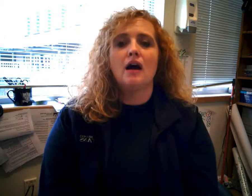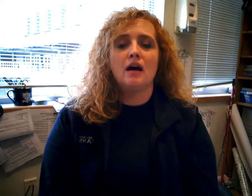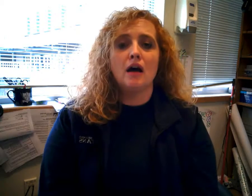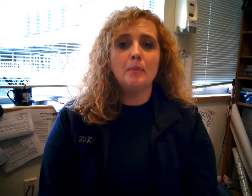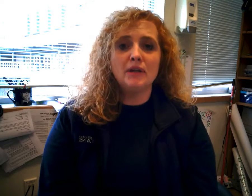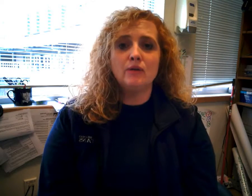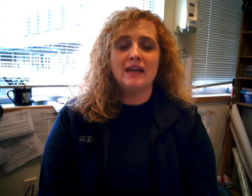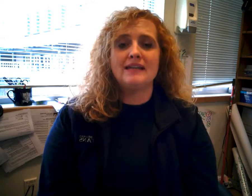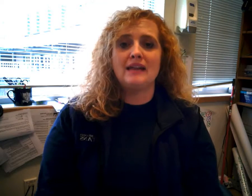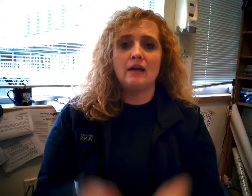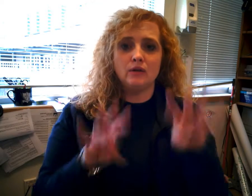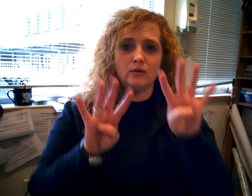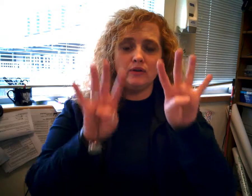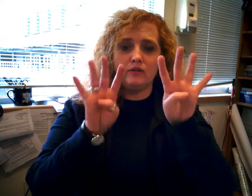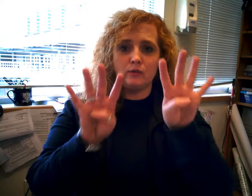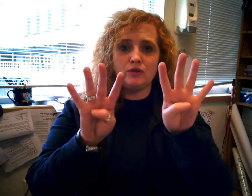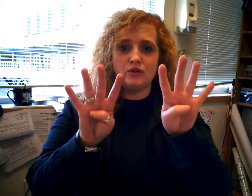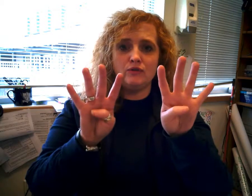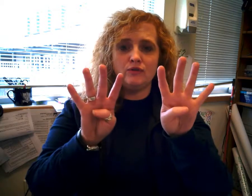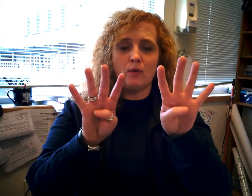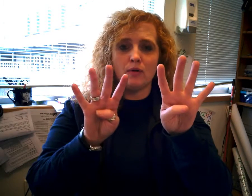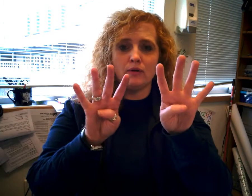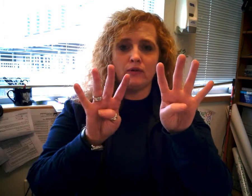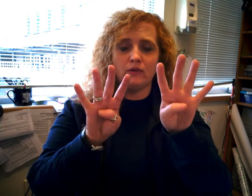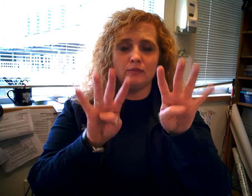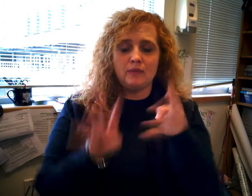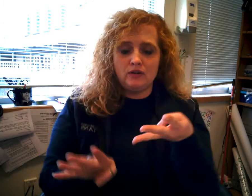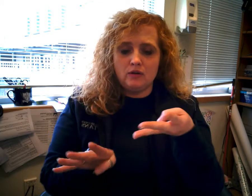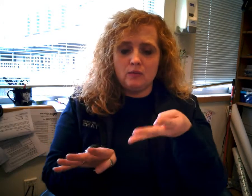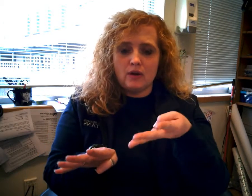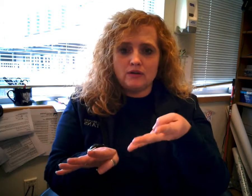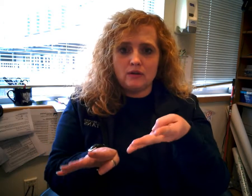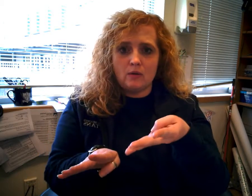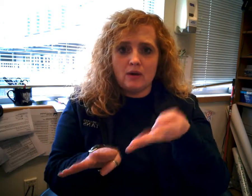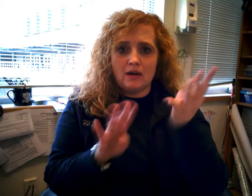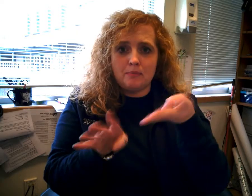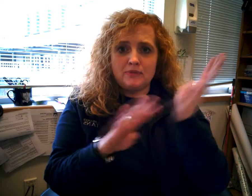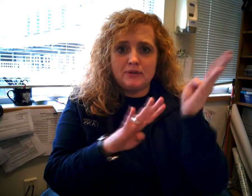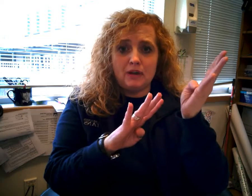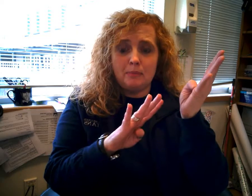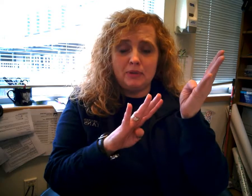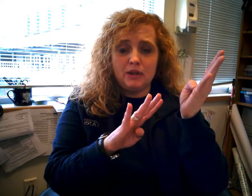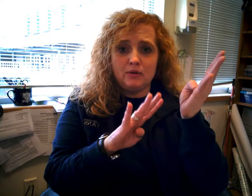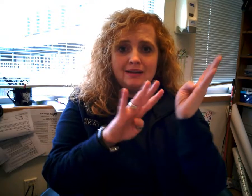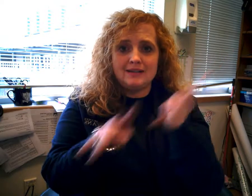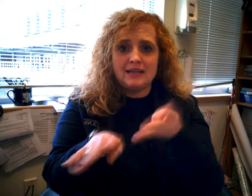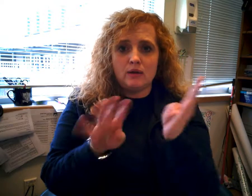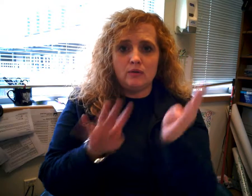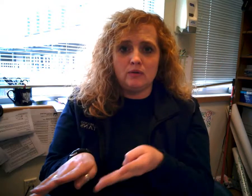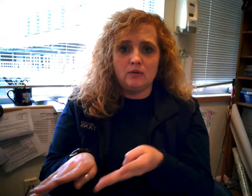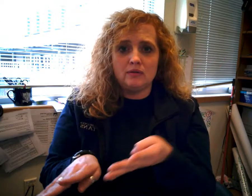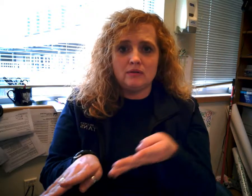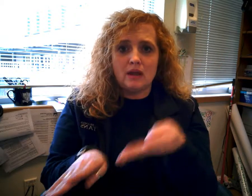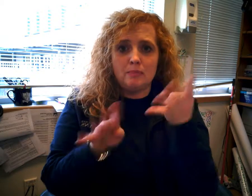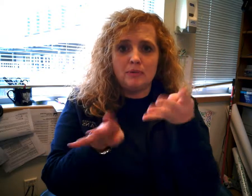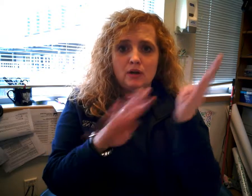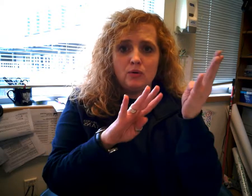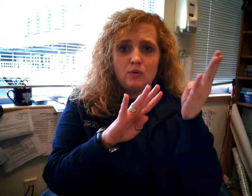Upload and download is with two fours. And you want to go up to upload. Download. Upload.